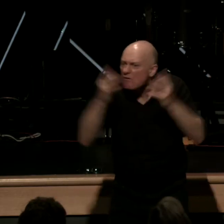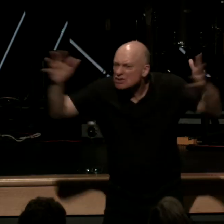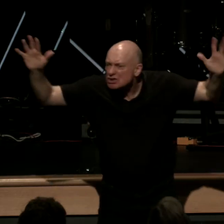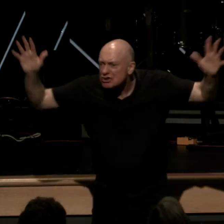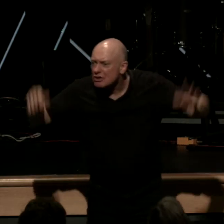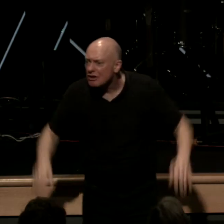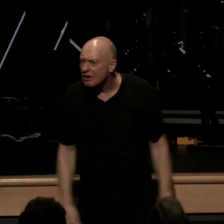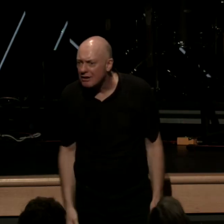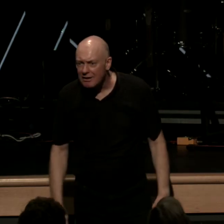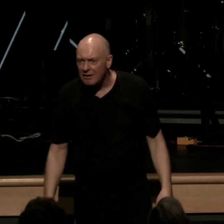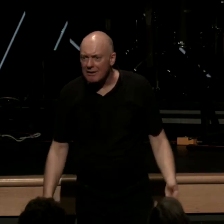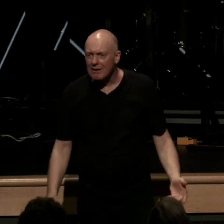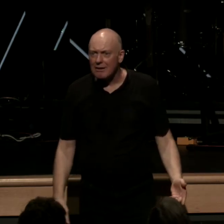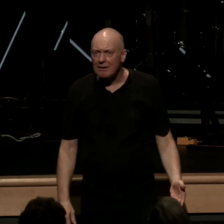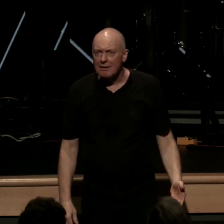God no longer sees my sin